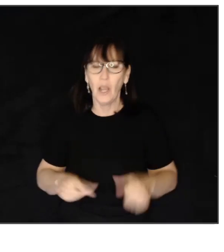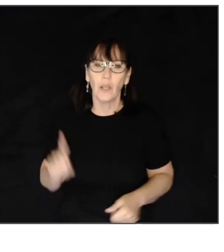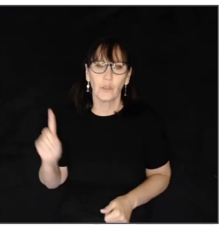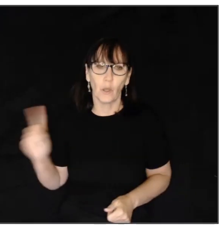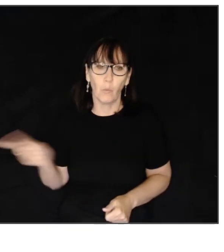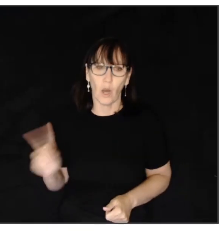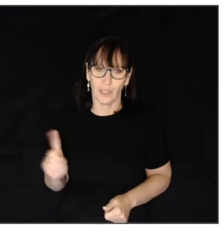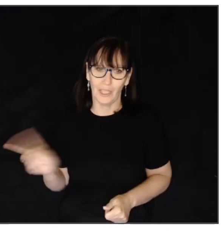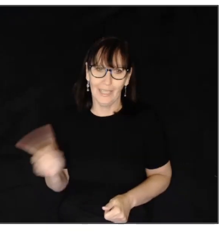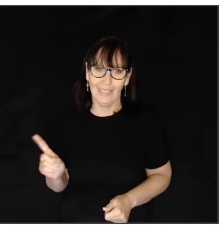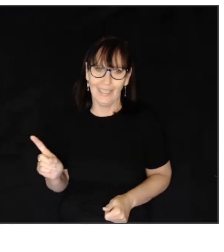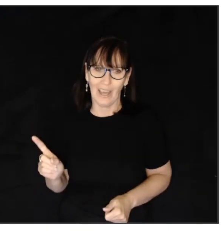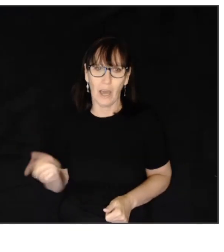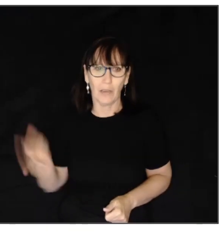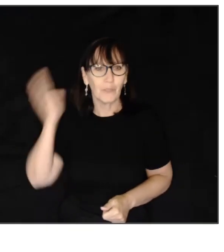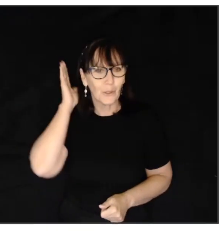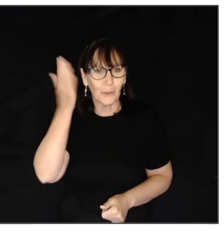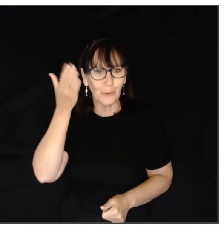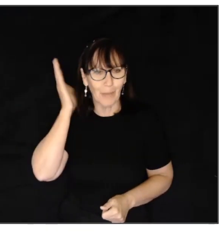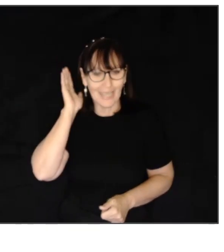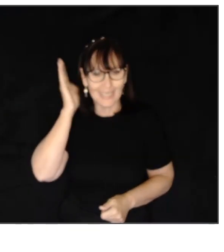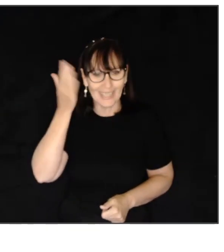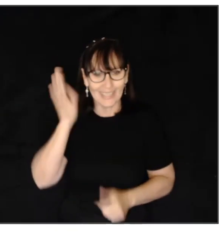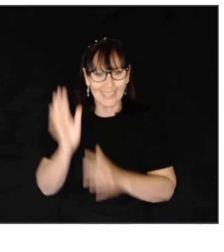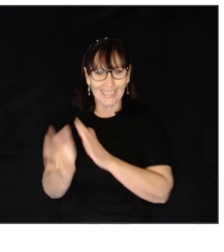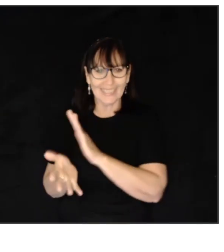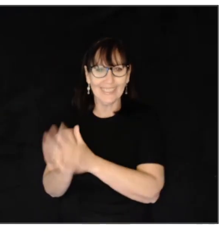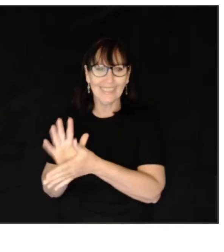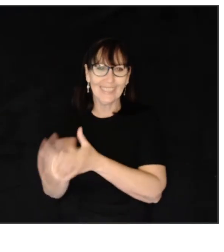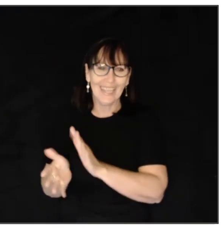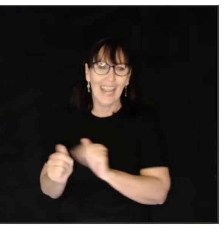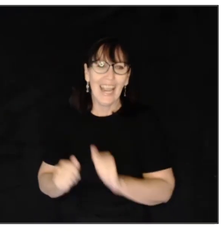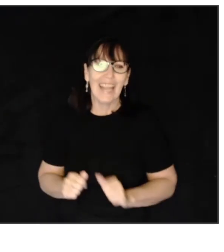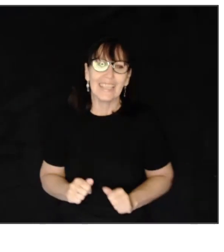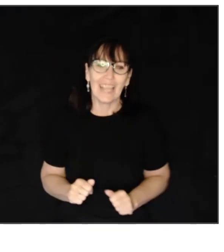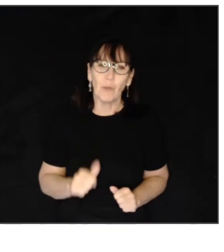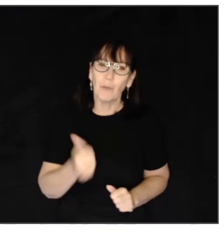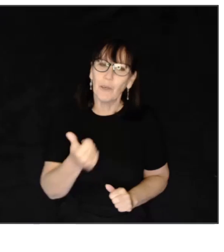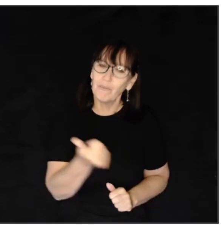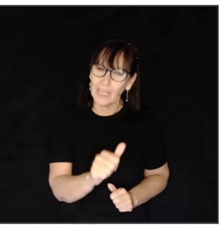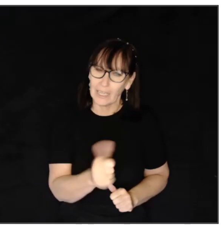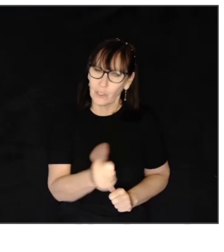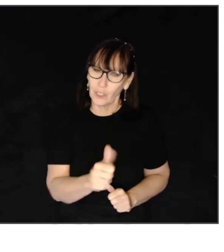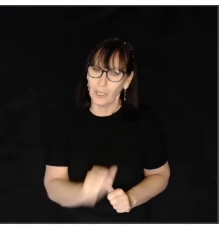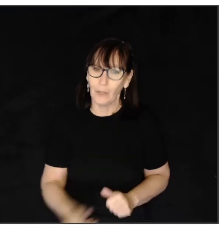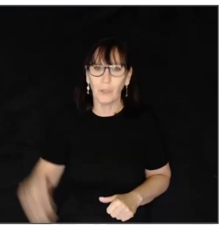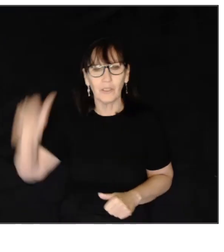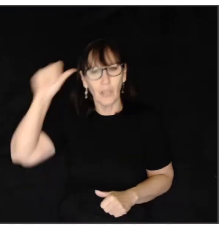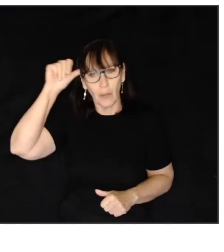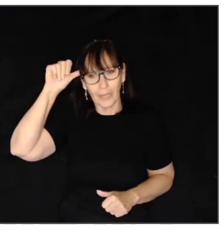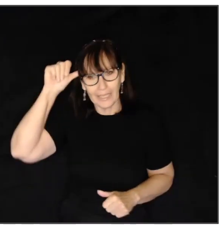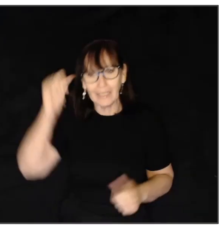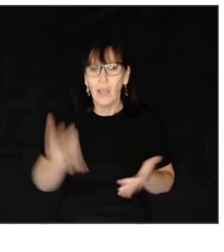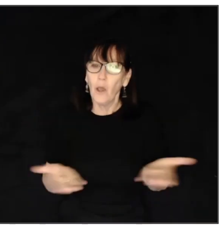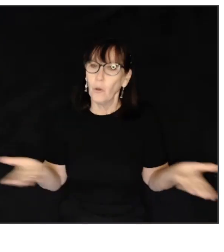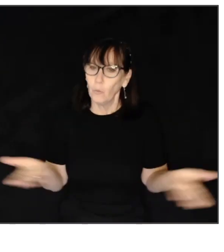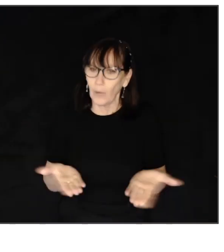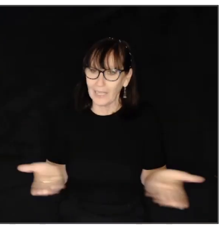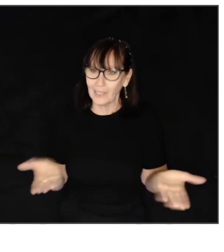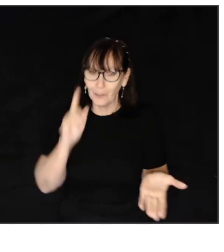the what of school-based signing. Then we will finish with knowing